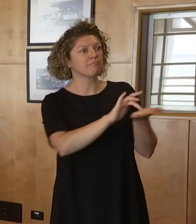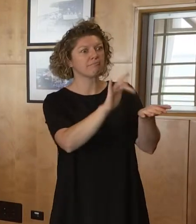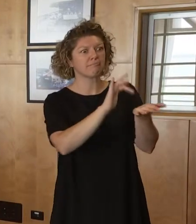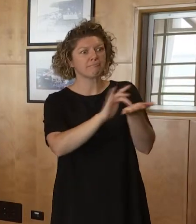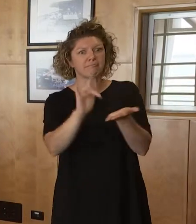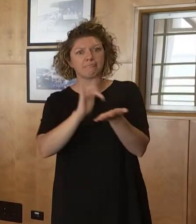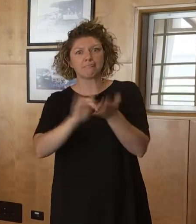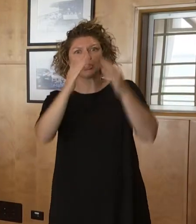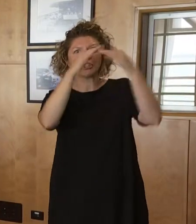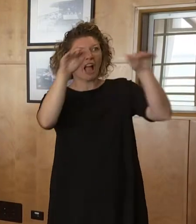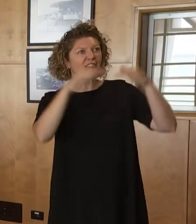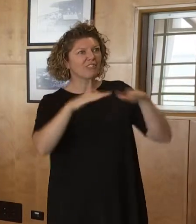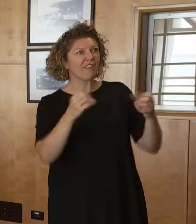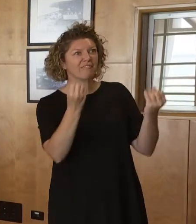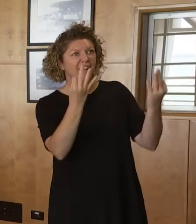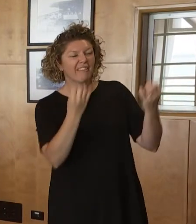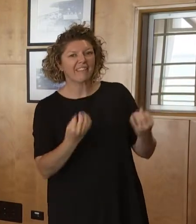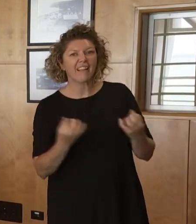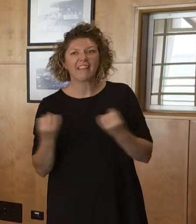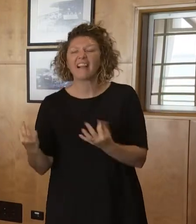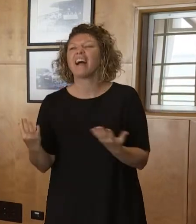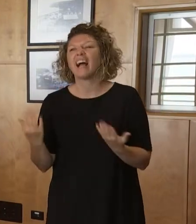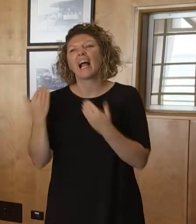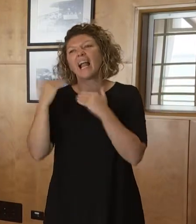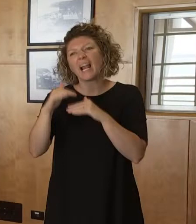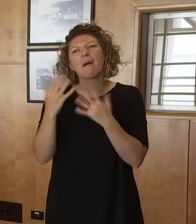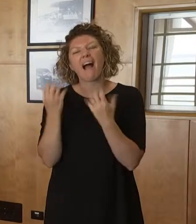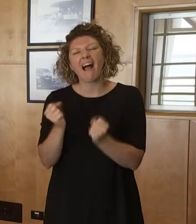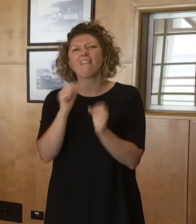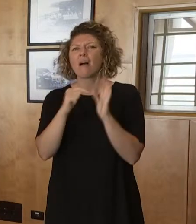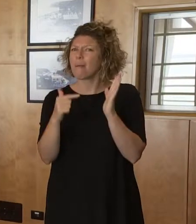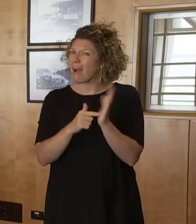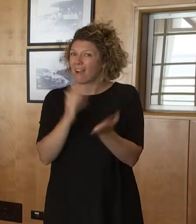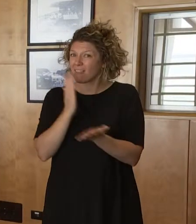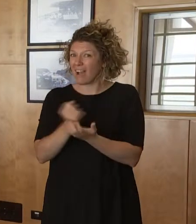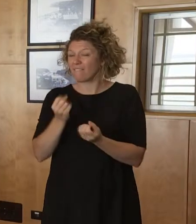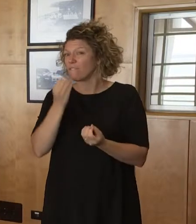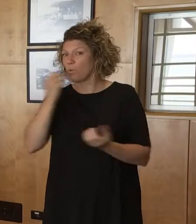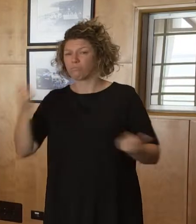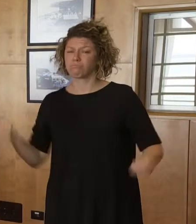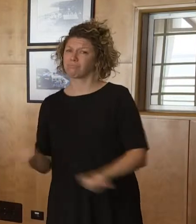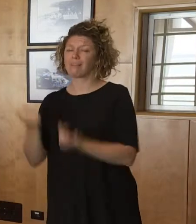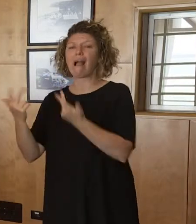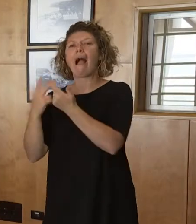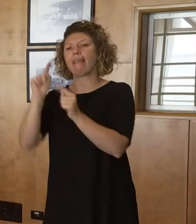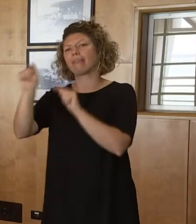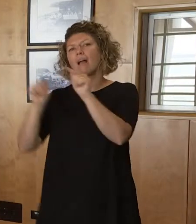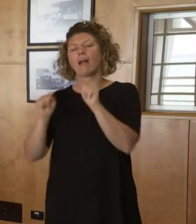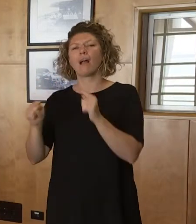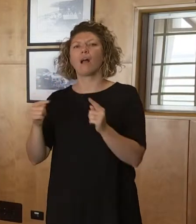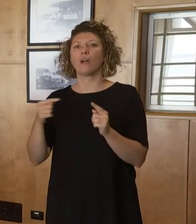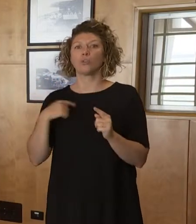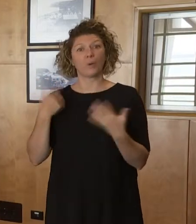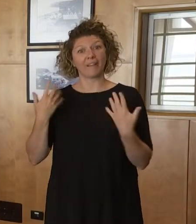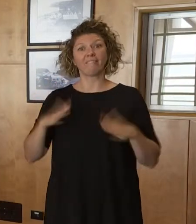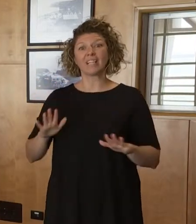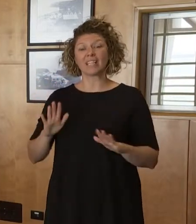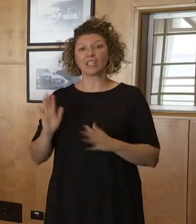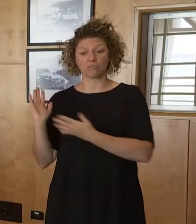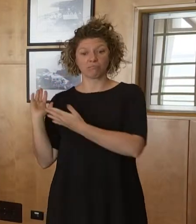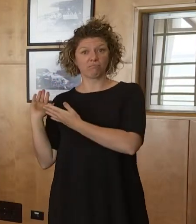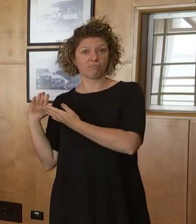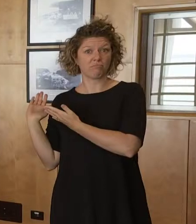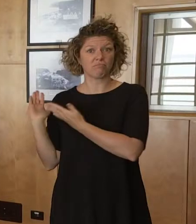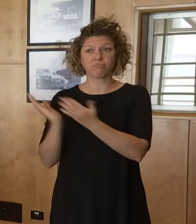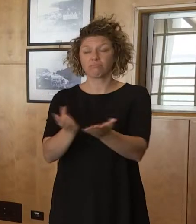many empty shelves. Suppliers are limited, but the advice we have is that we've rerouted or the